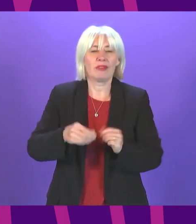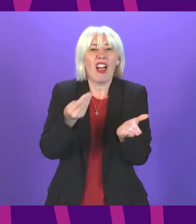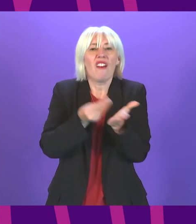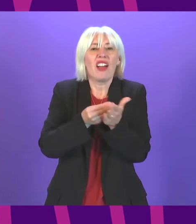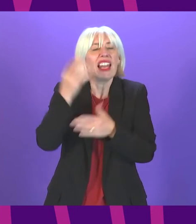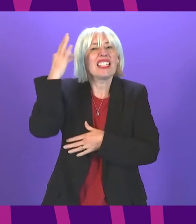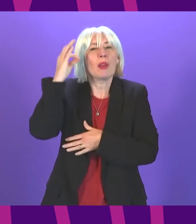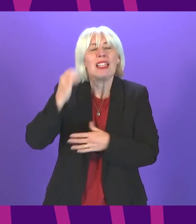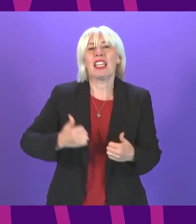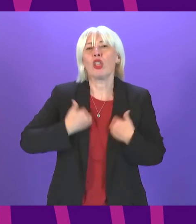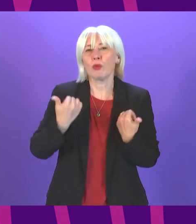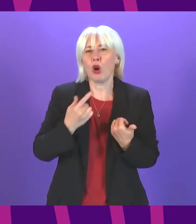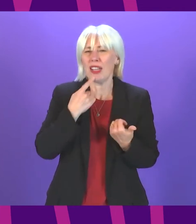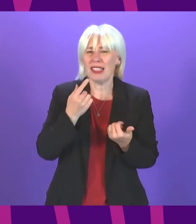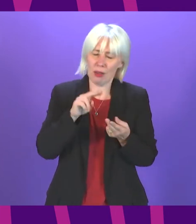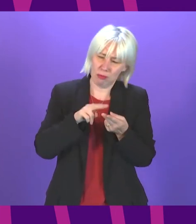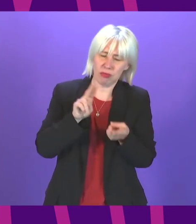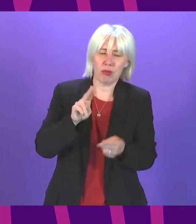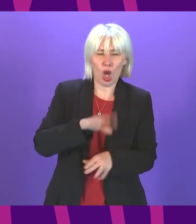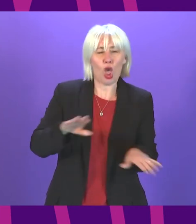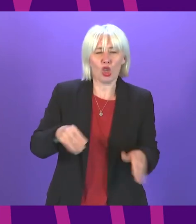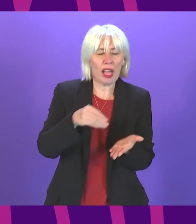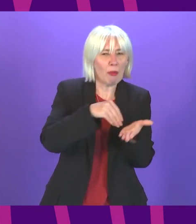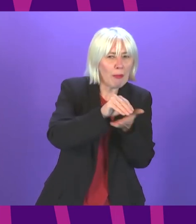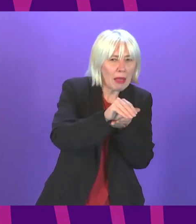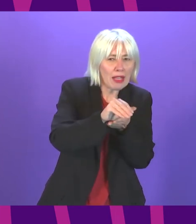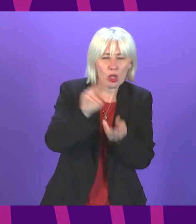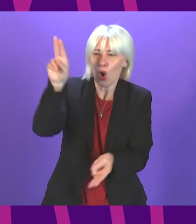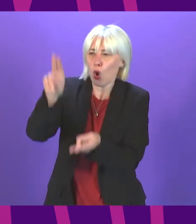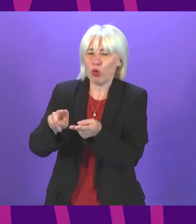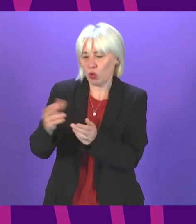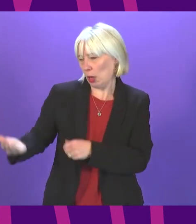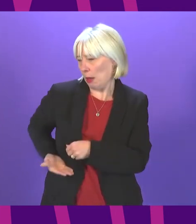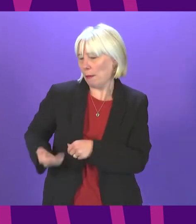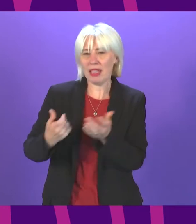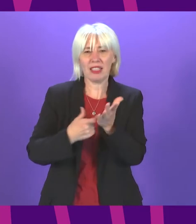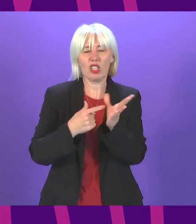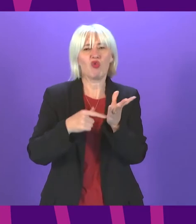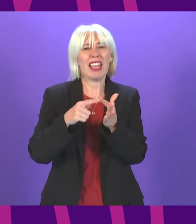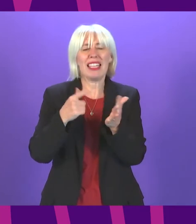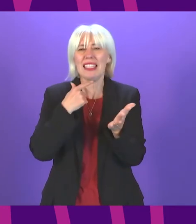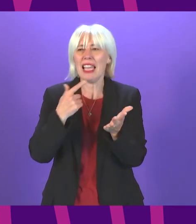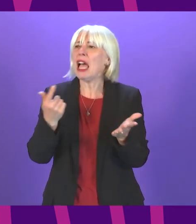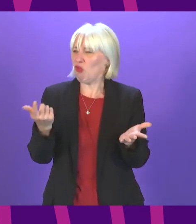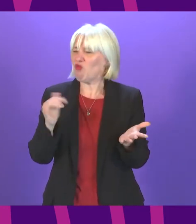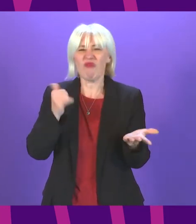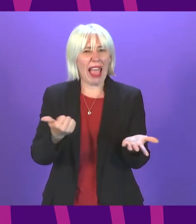committee we heard suggestions such as increased child payments and reduced business rates but there was reluctance to say where the money should come from and we have seen it